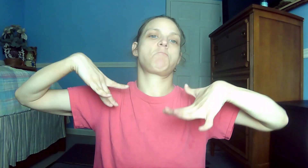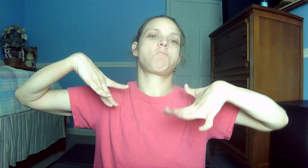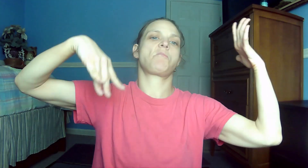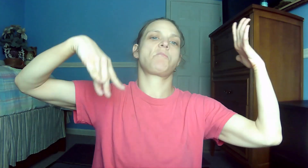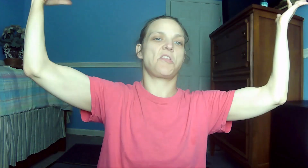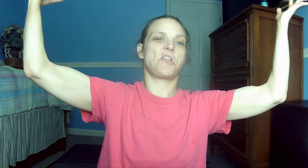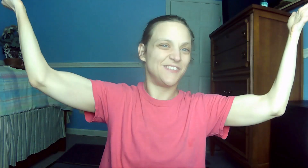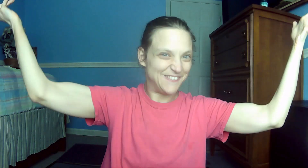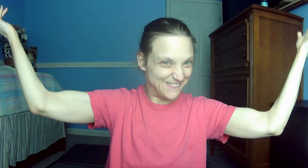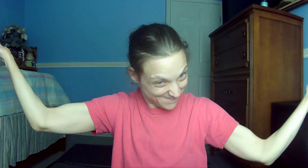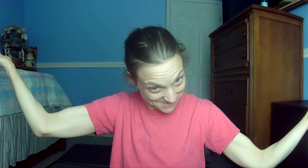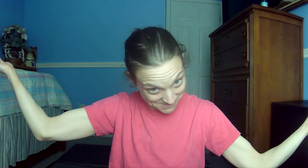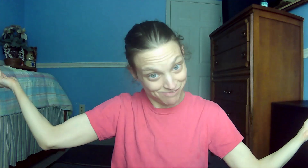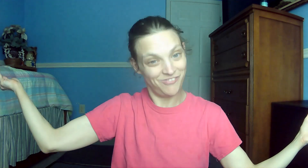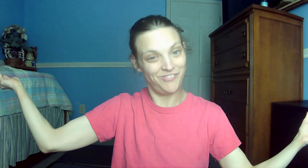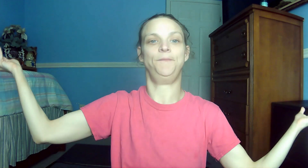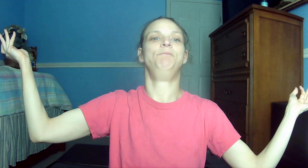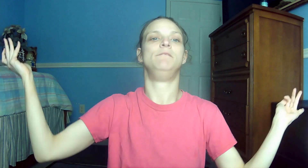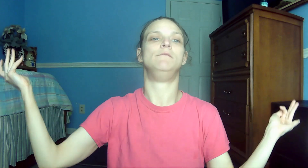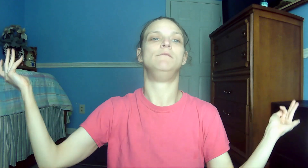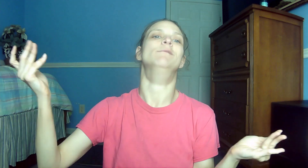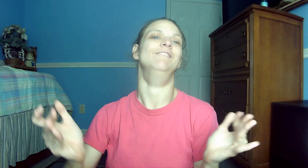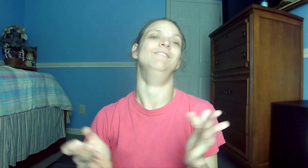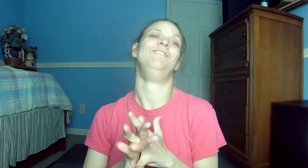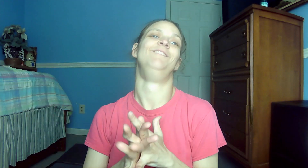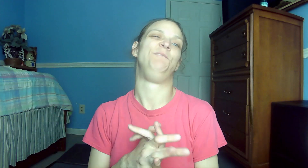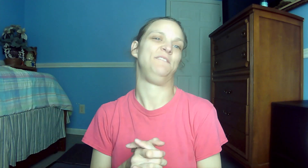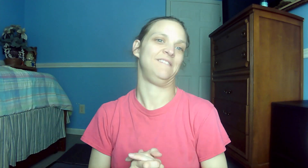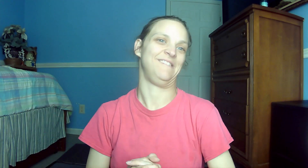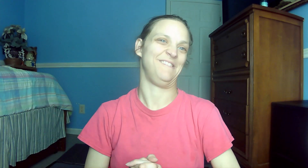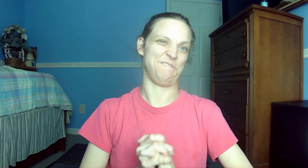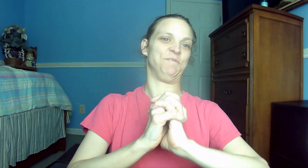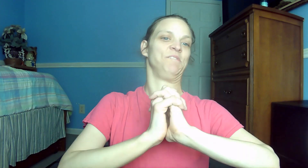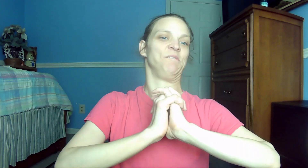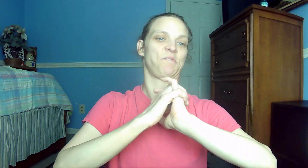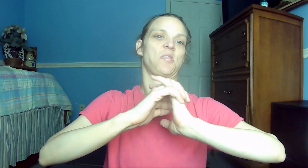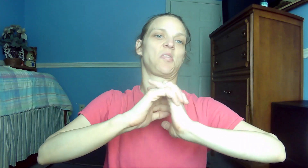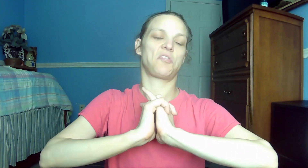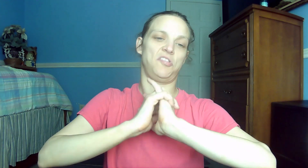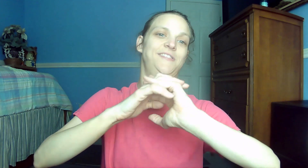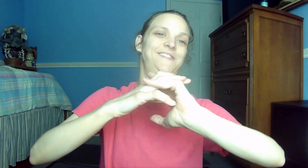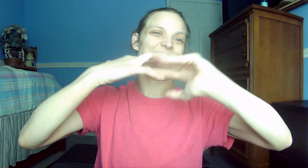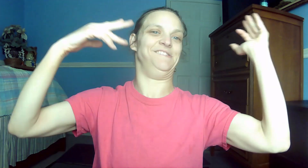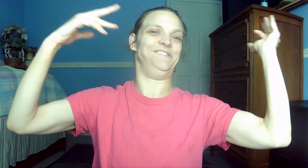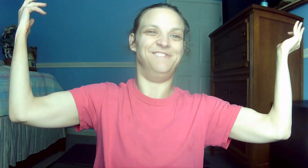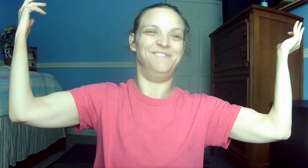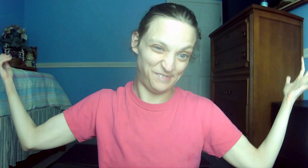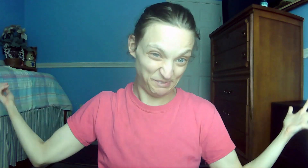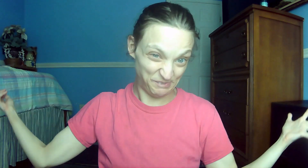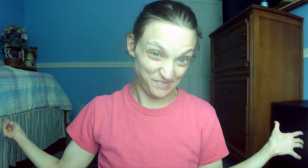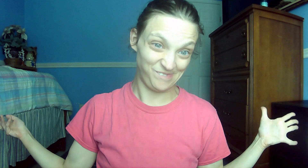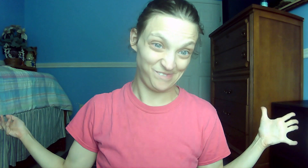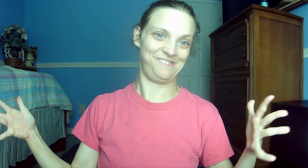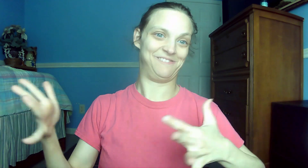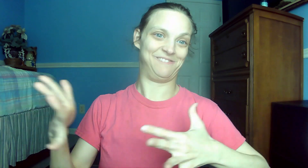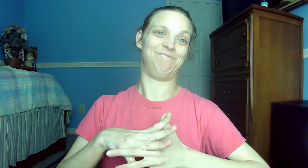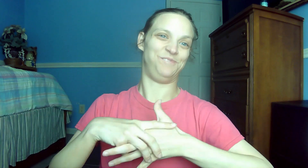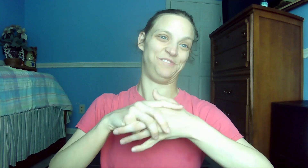Lord is my shepherd. I shall not be in want. 11. Philippians 4.8 Finally, brothers and